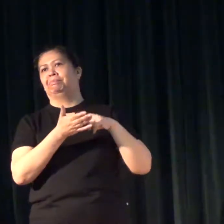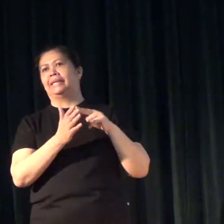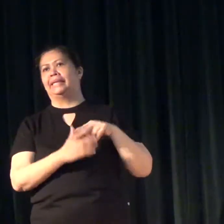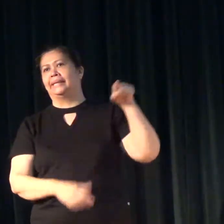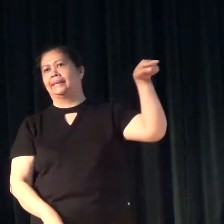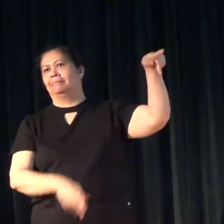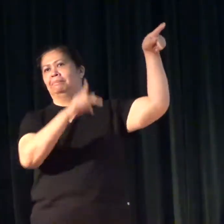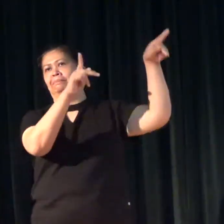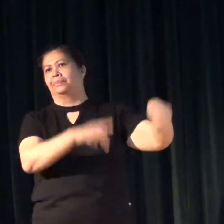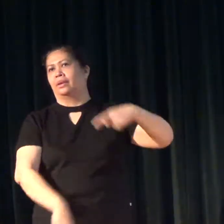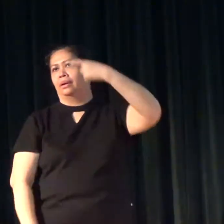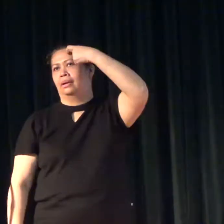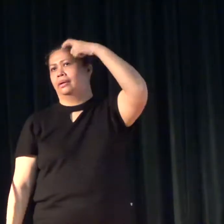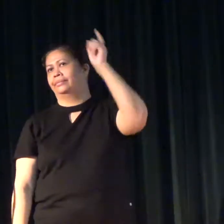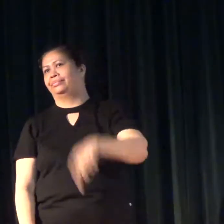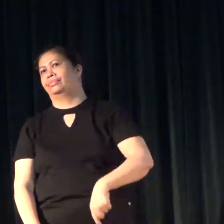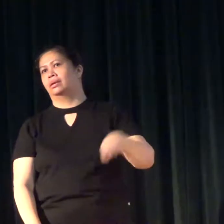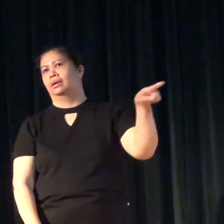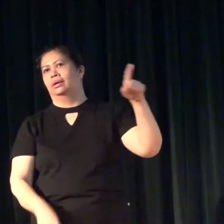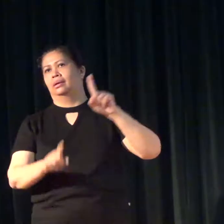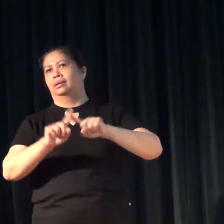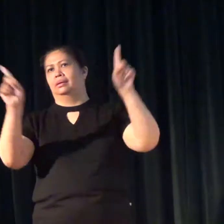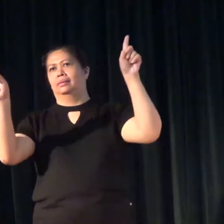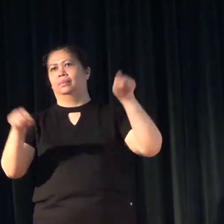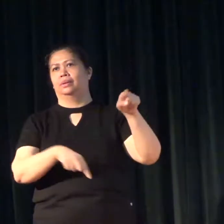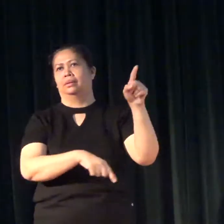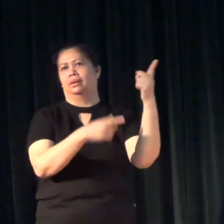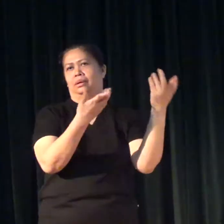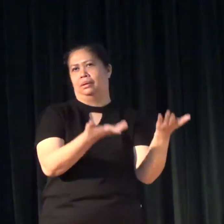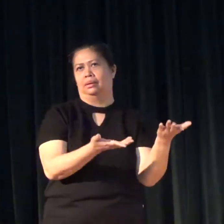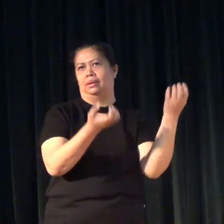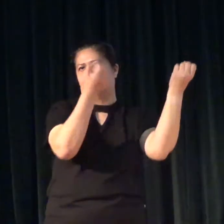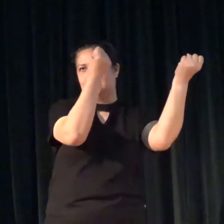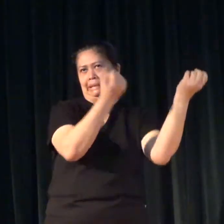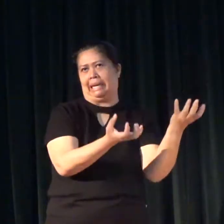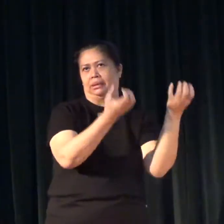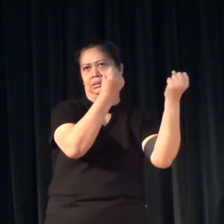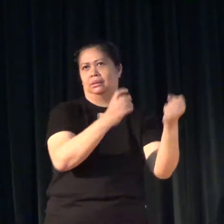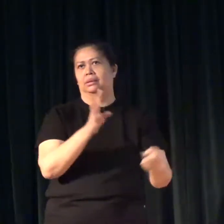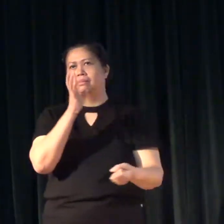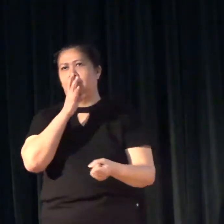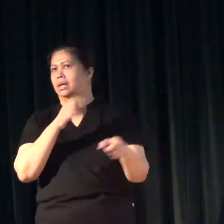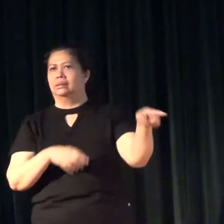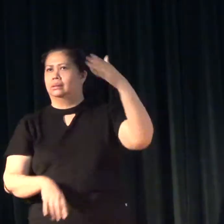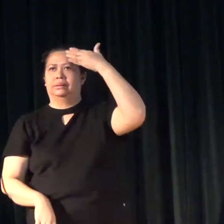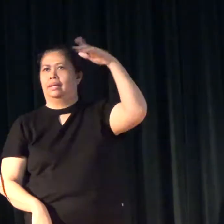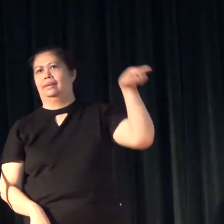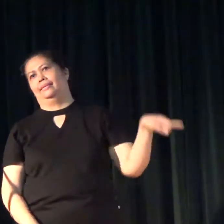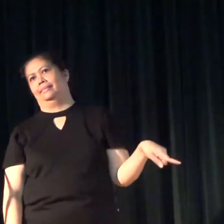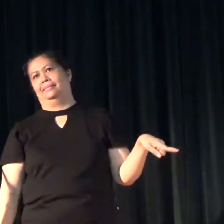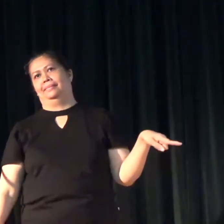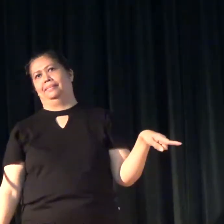your poli does not understand the difference between sign and spoken languages.